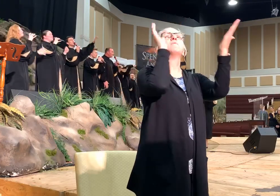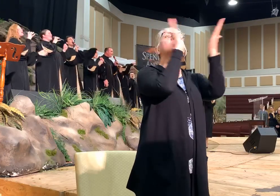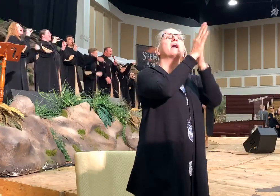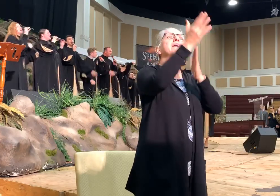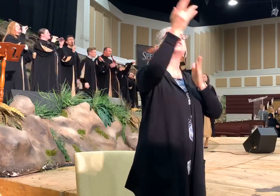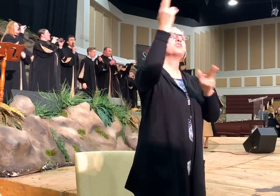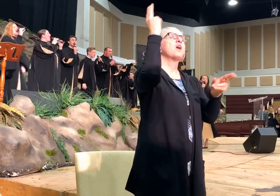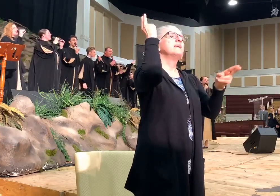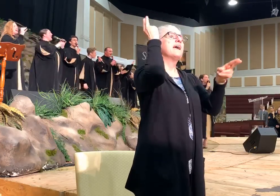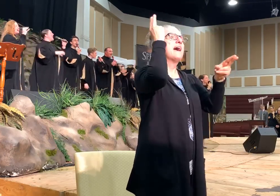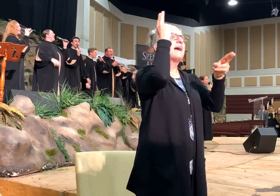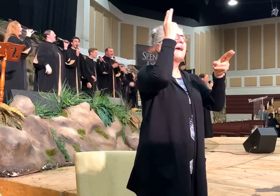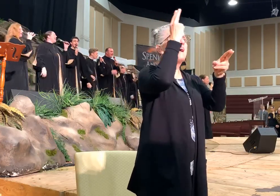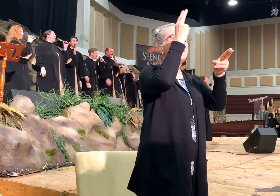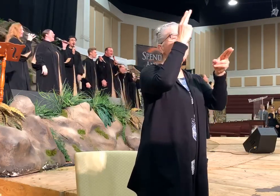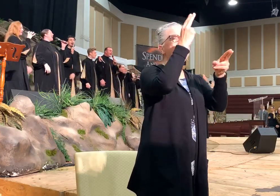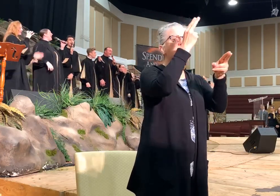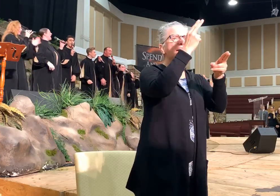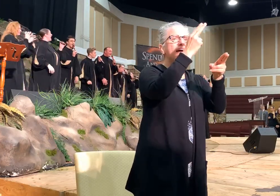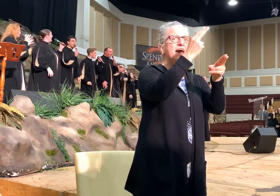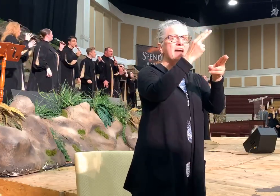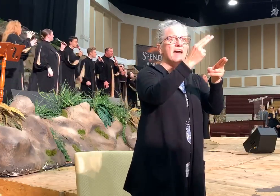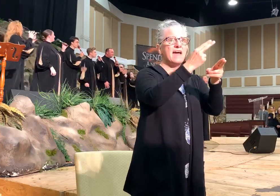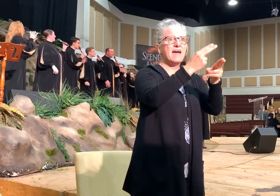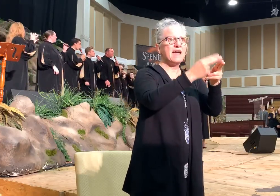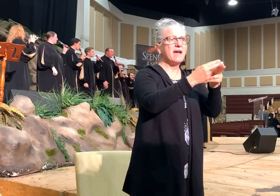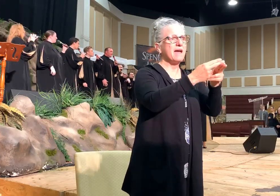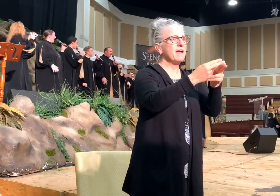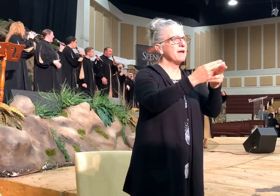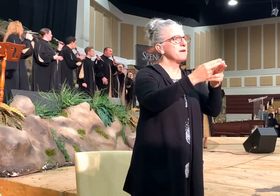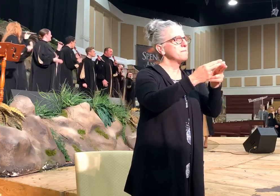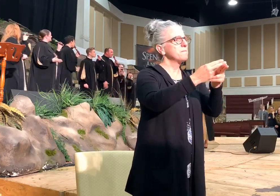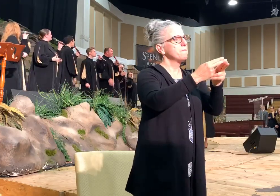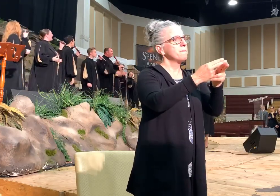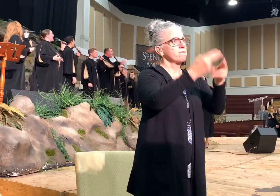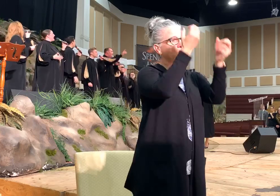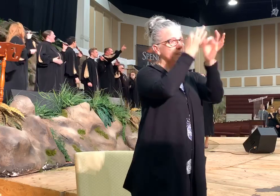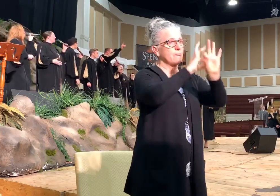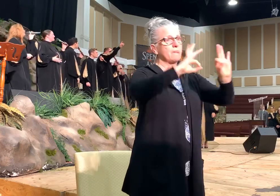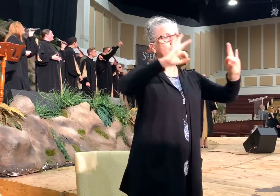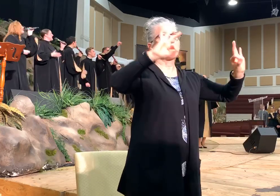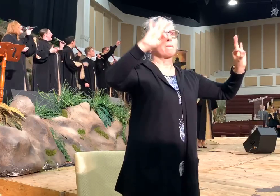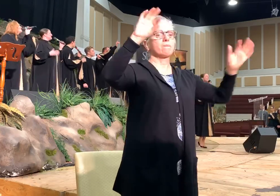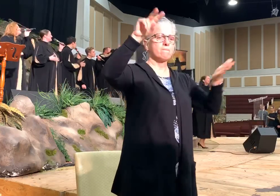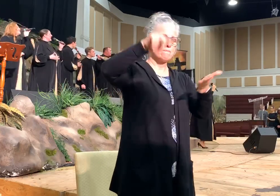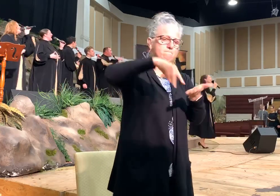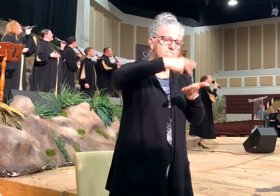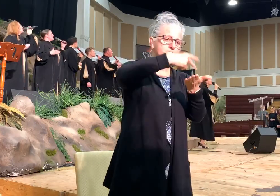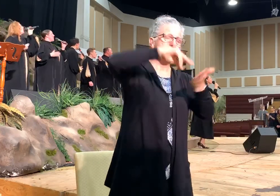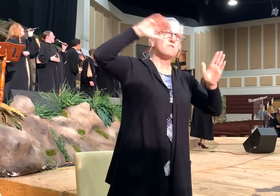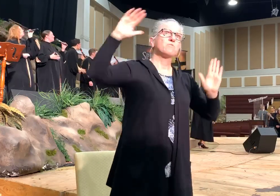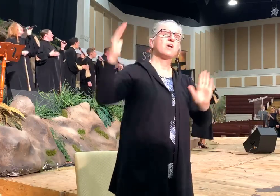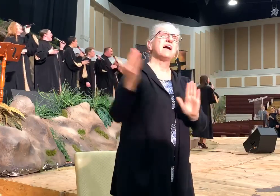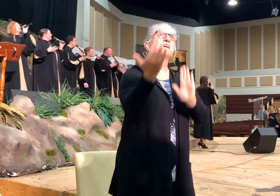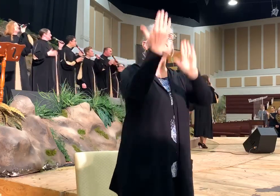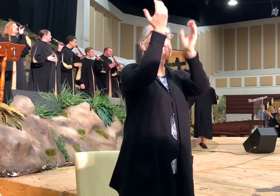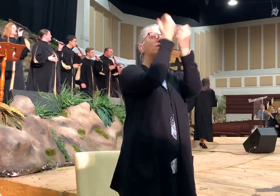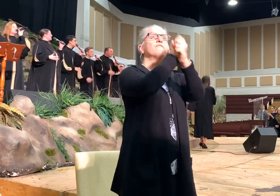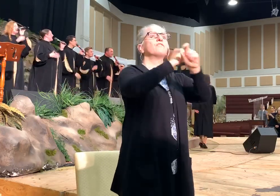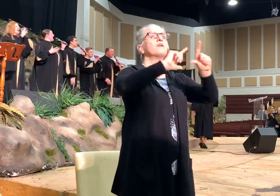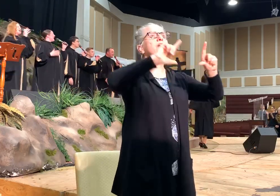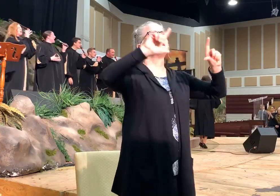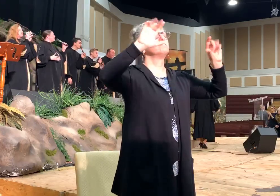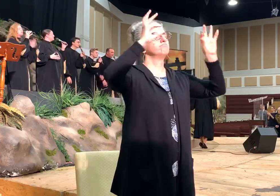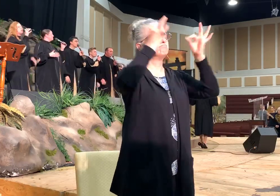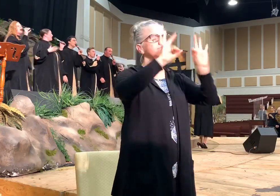We praise Your name! Hallelujah! There is freedom to dance in your presence